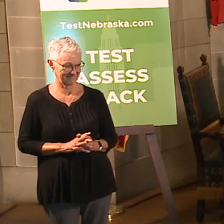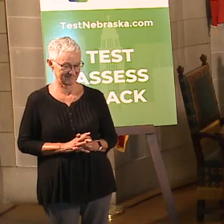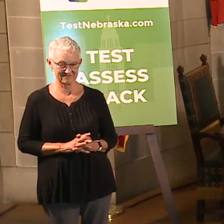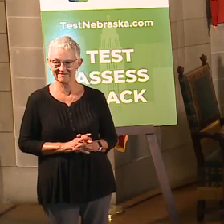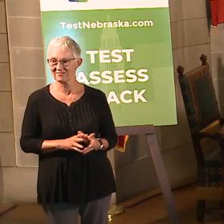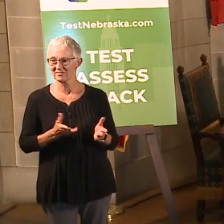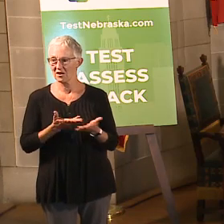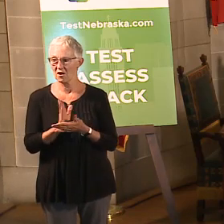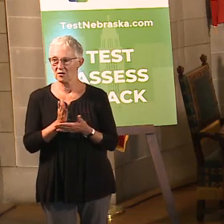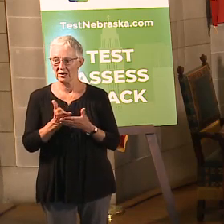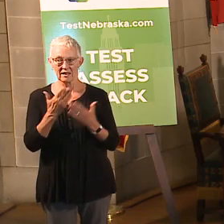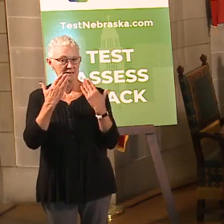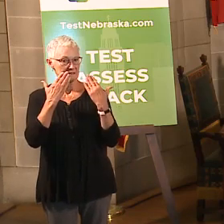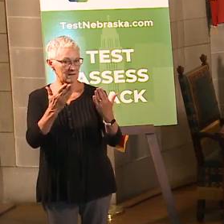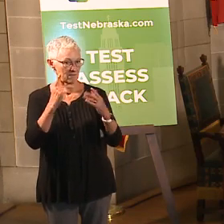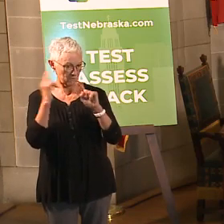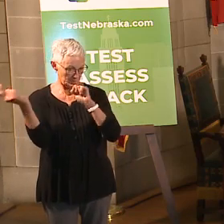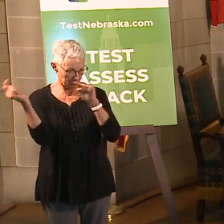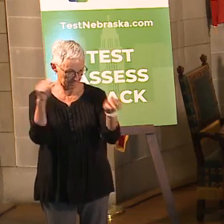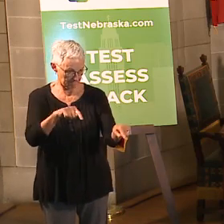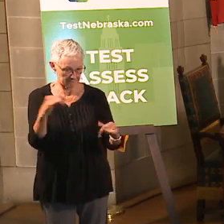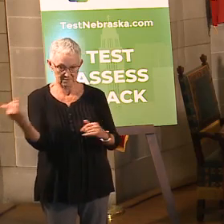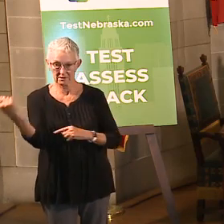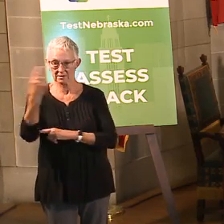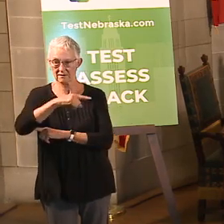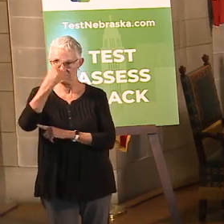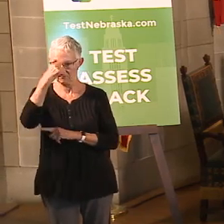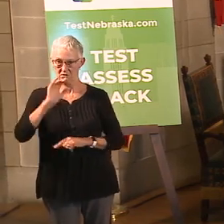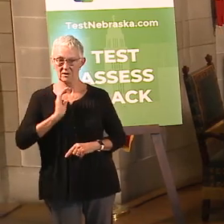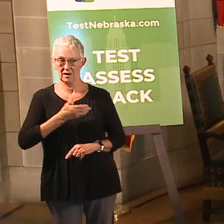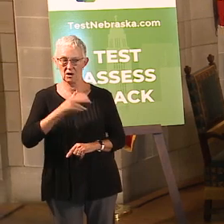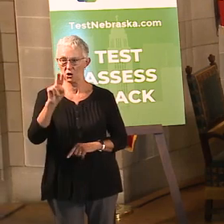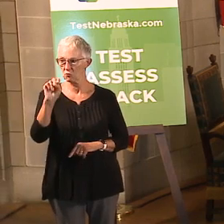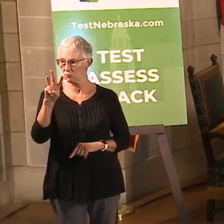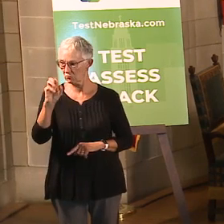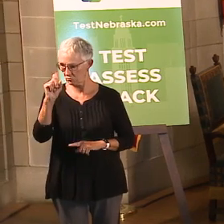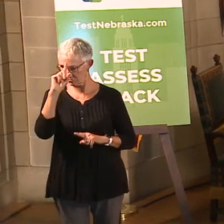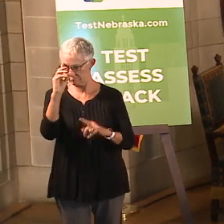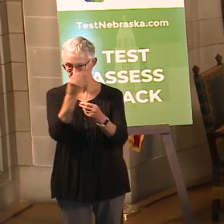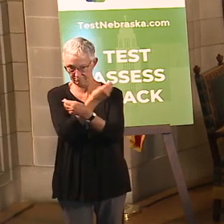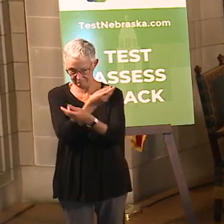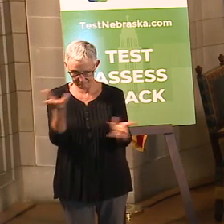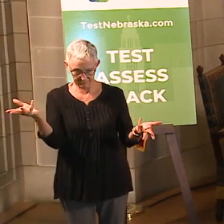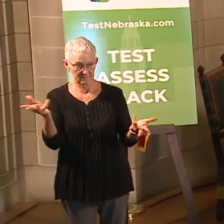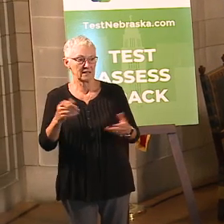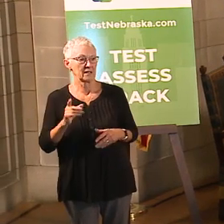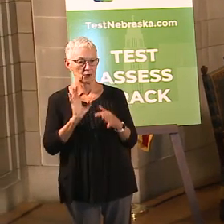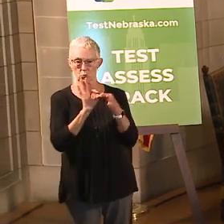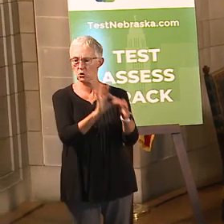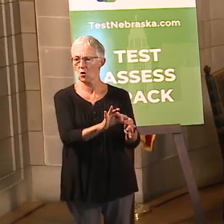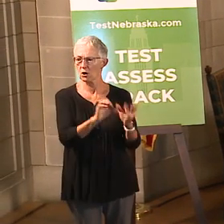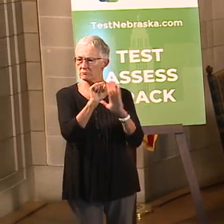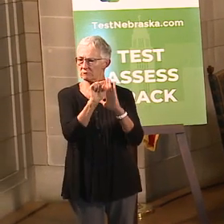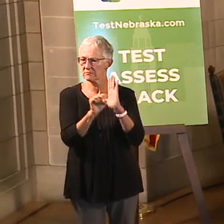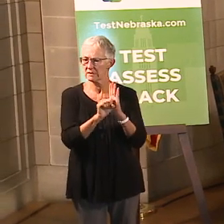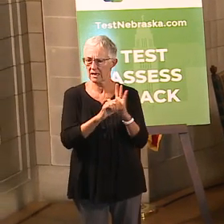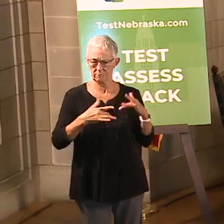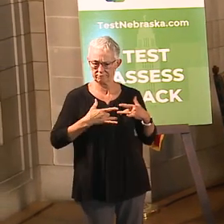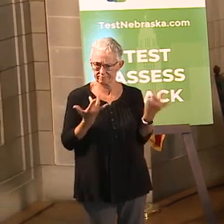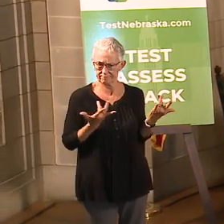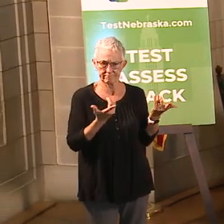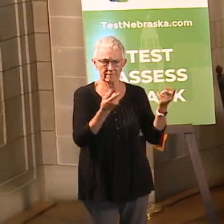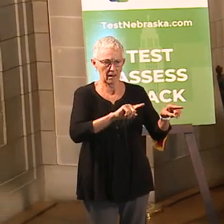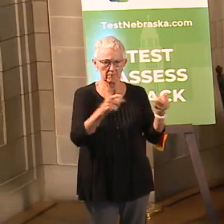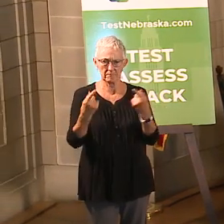All right folks, thank you very much for joining us for our press briefing with regard to what the state is doing to manage the